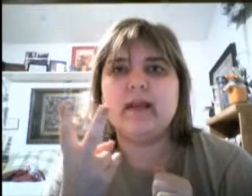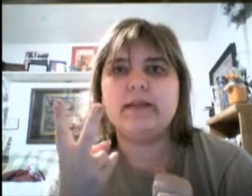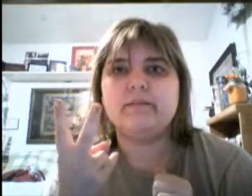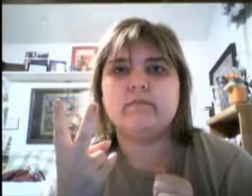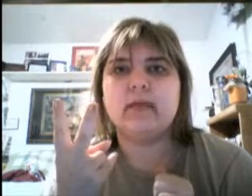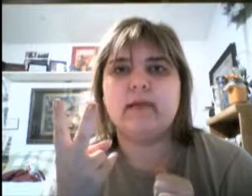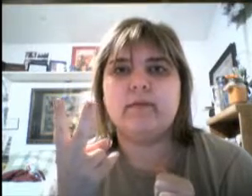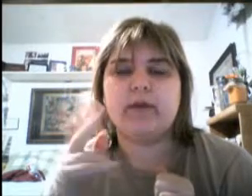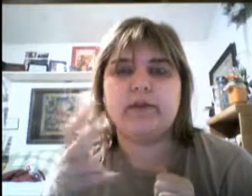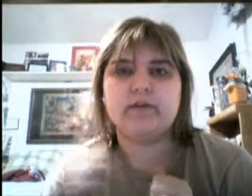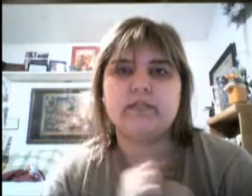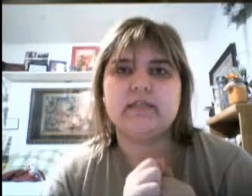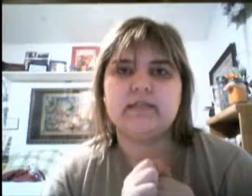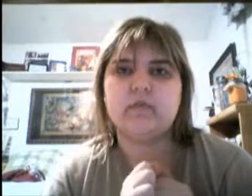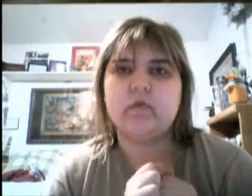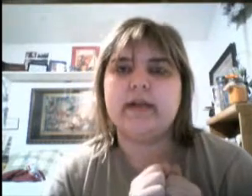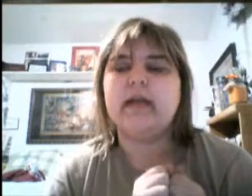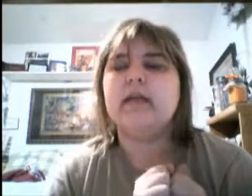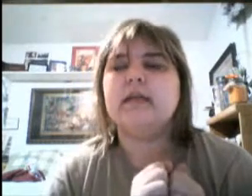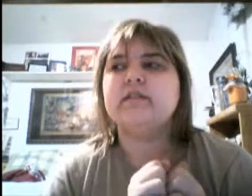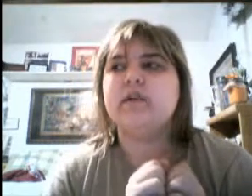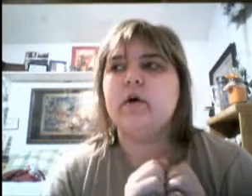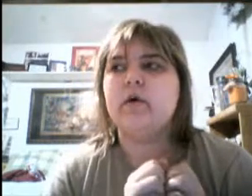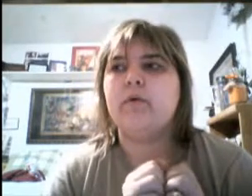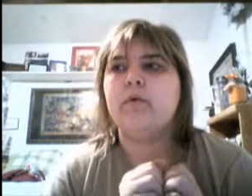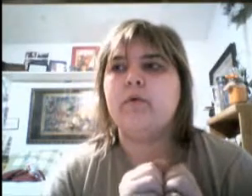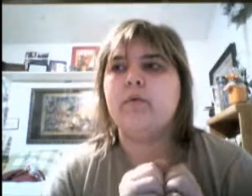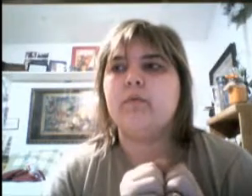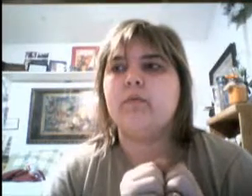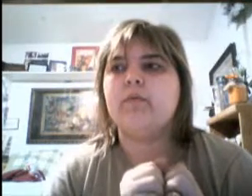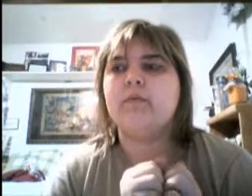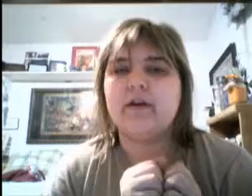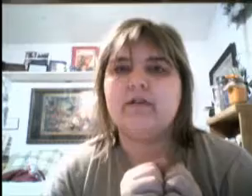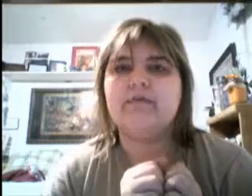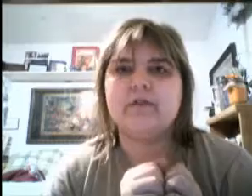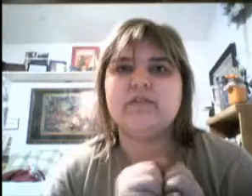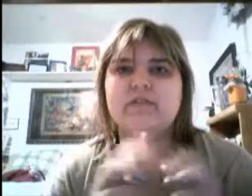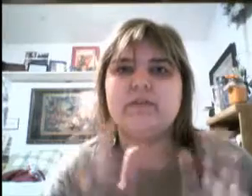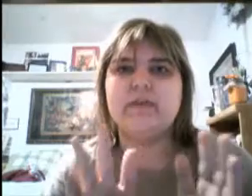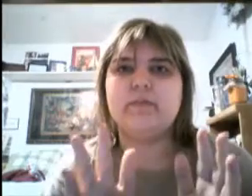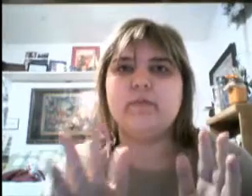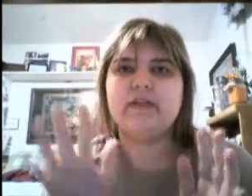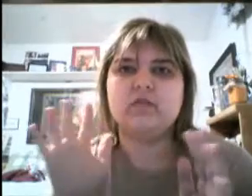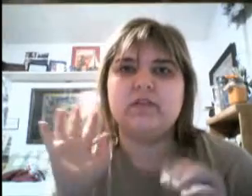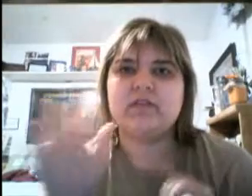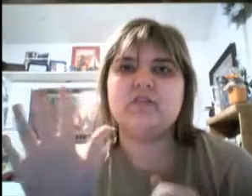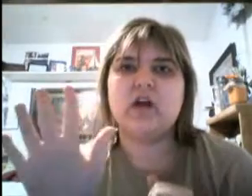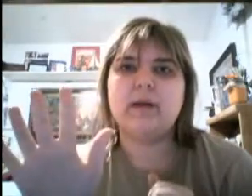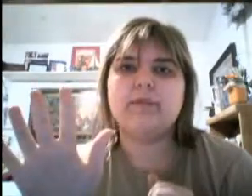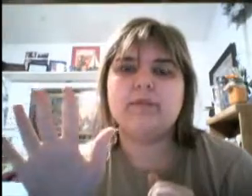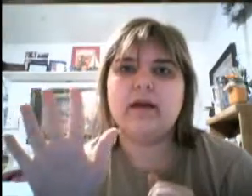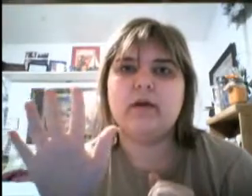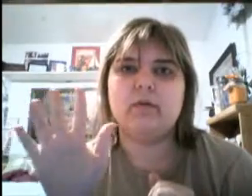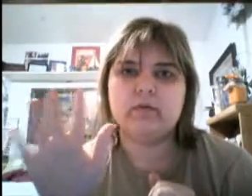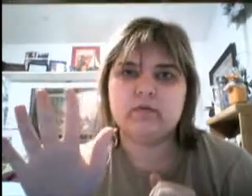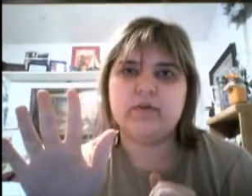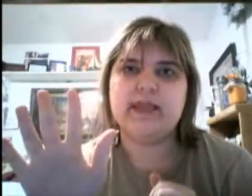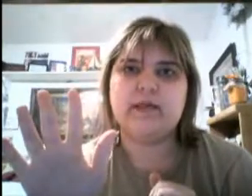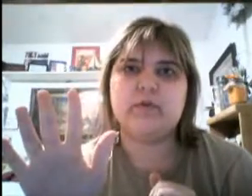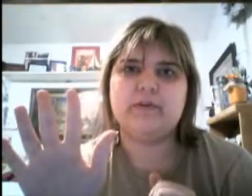line, and we got there at 6 in the morning. So, very first two people, they told us stop. You can't go